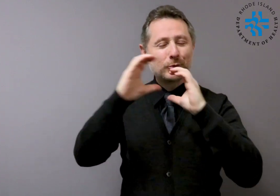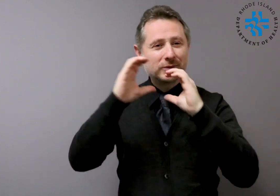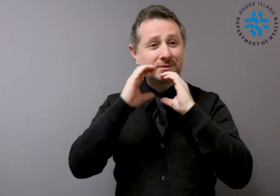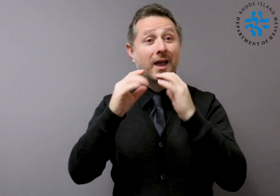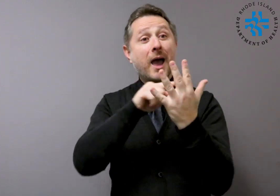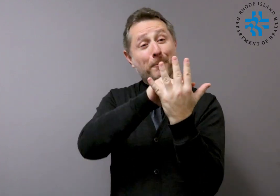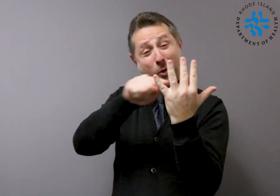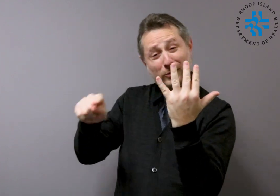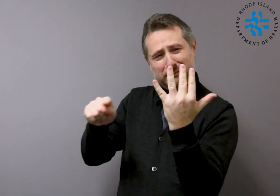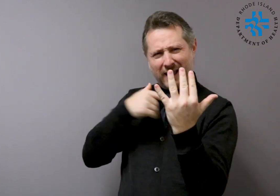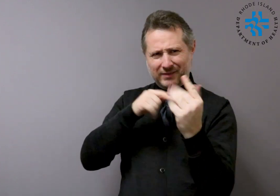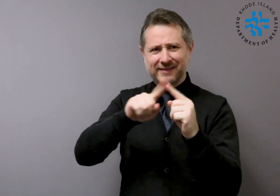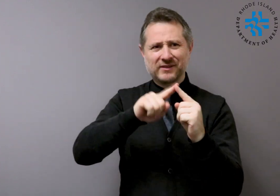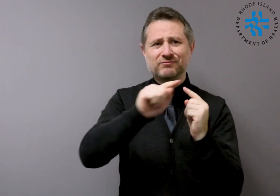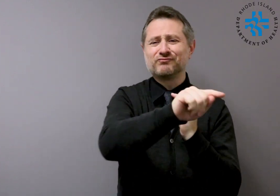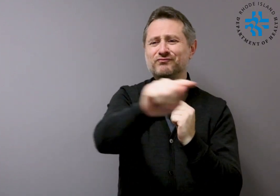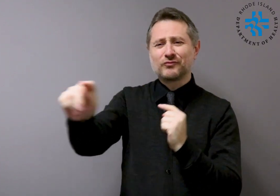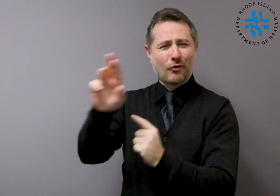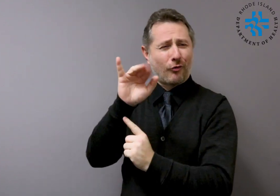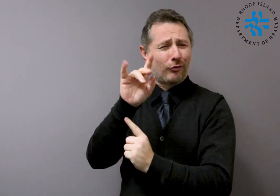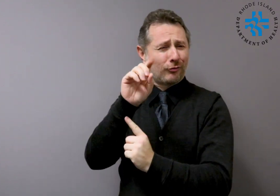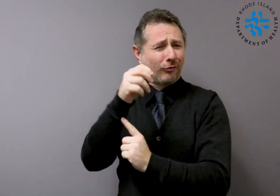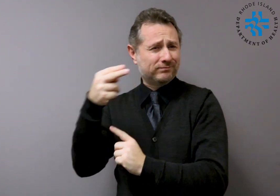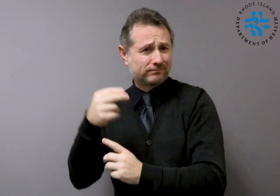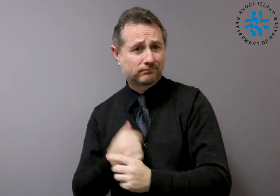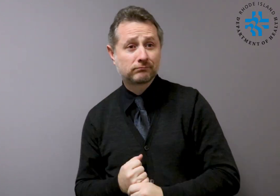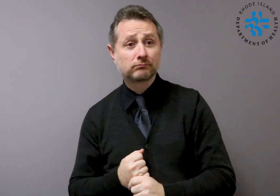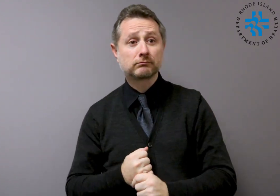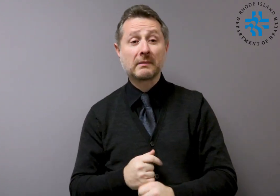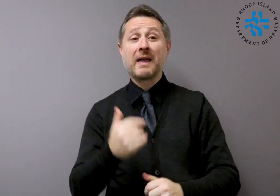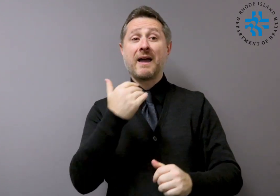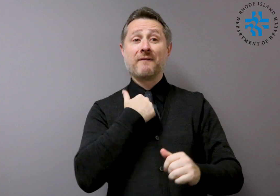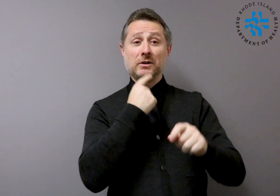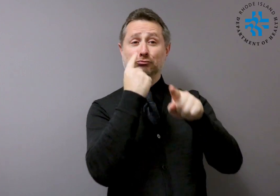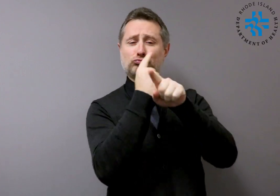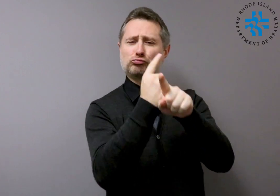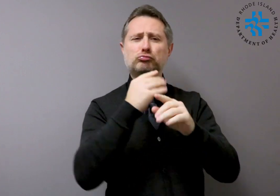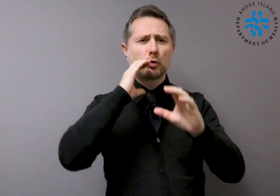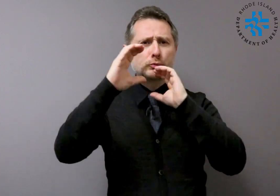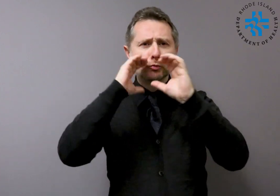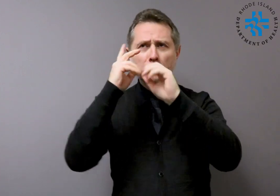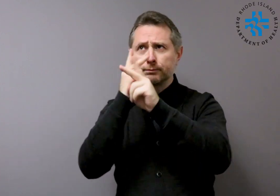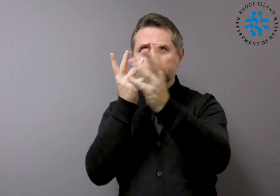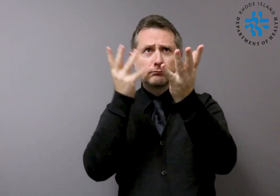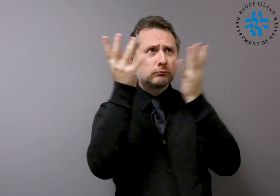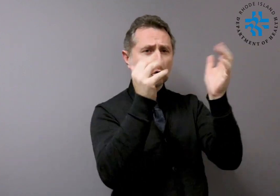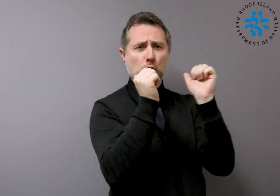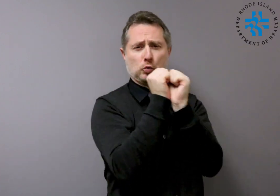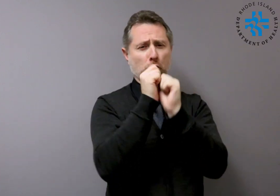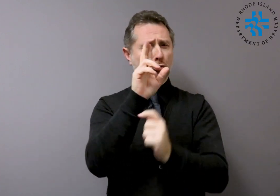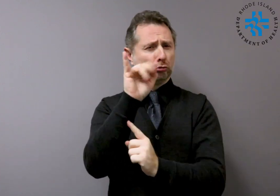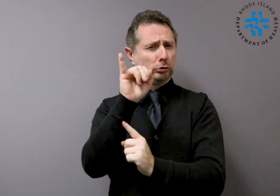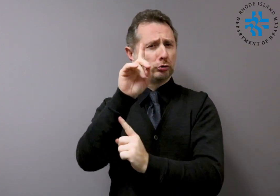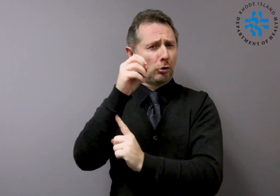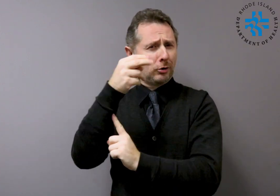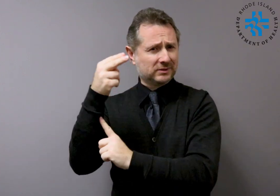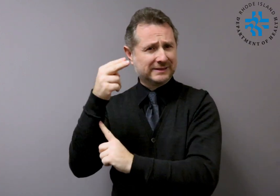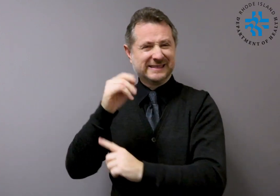providers. Regularly sending to local healthcare providers summaries of the national situation, criteria to guide the